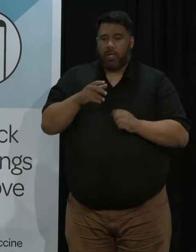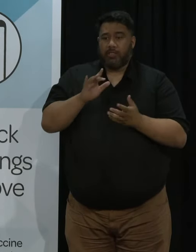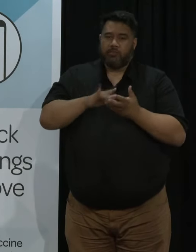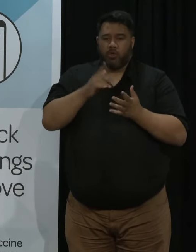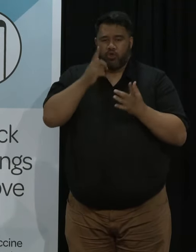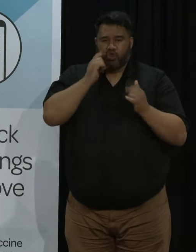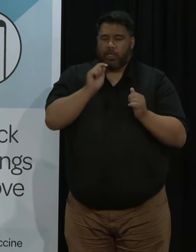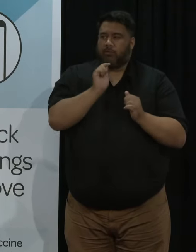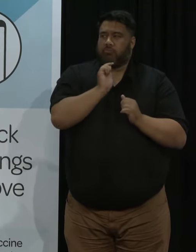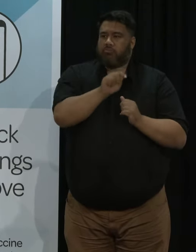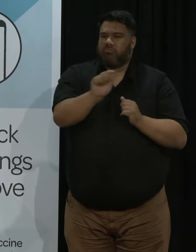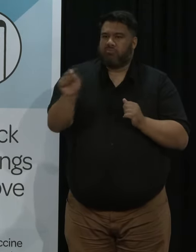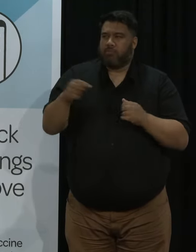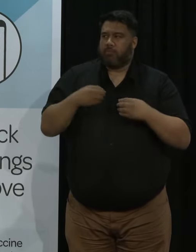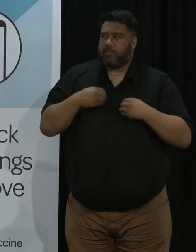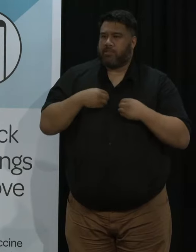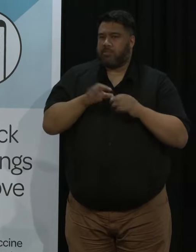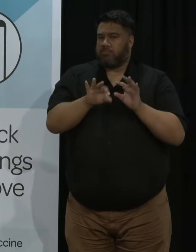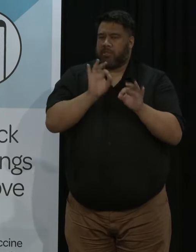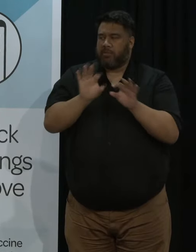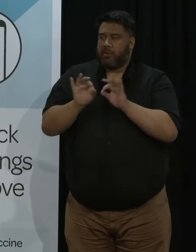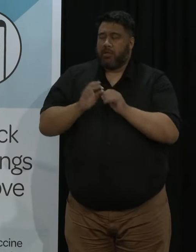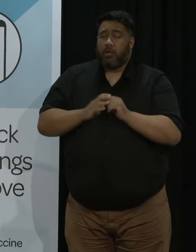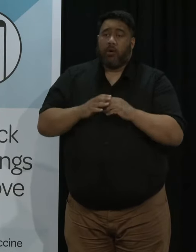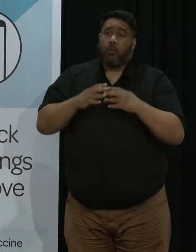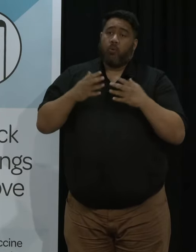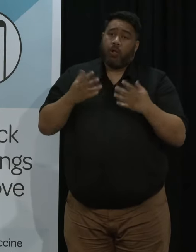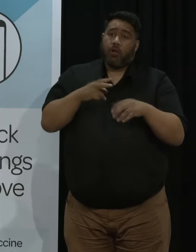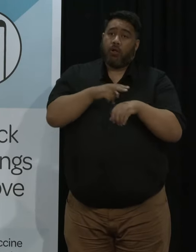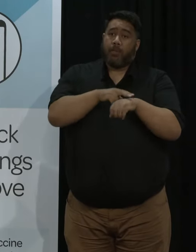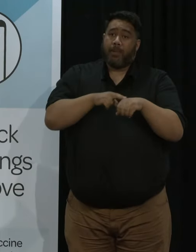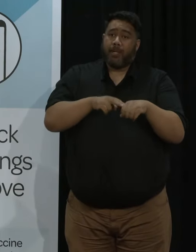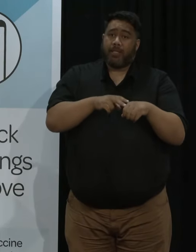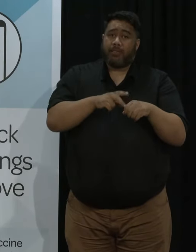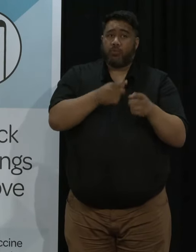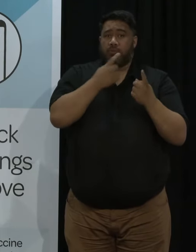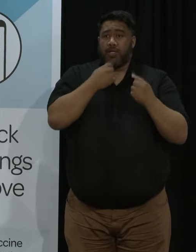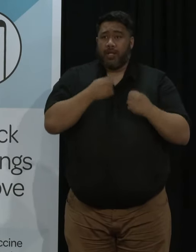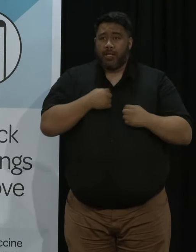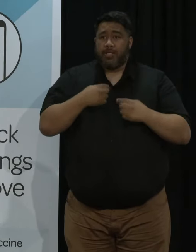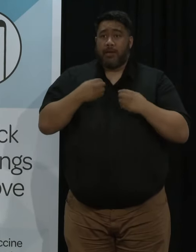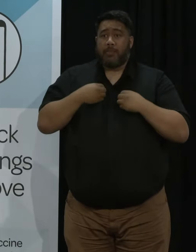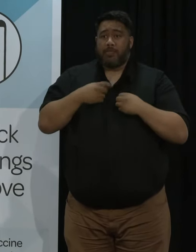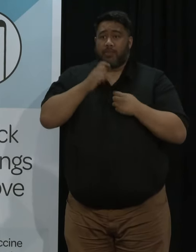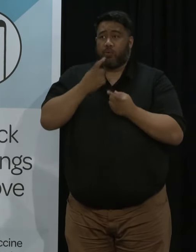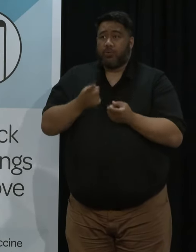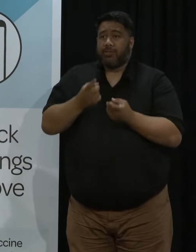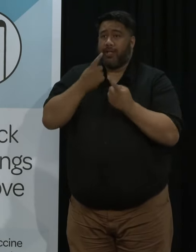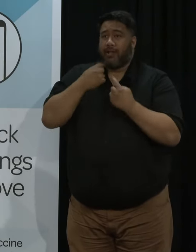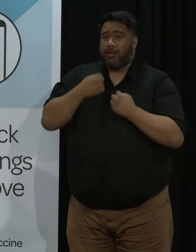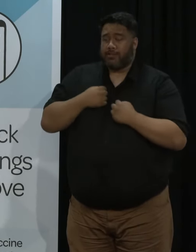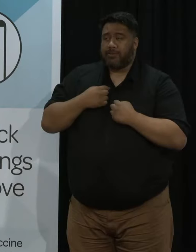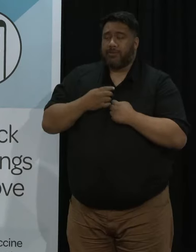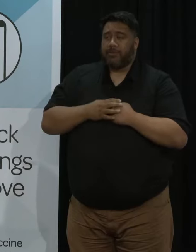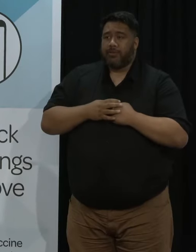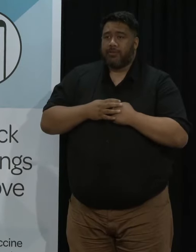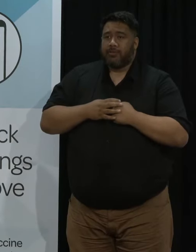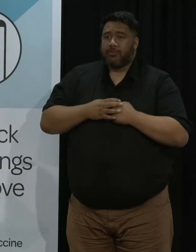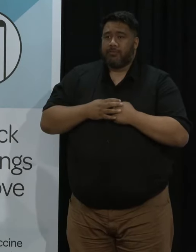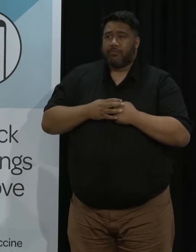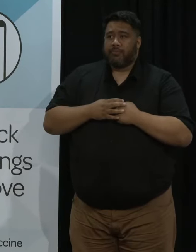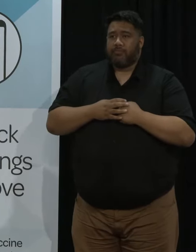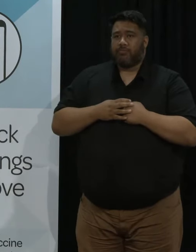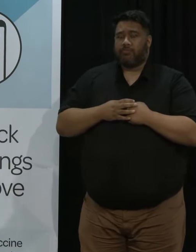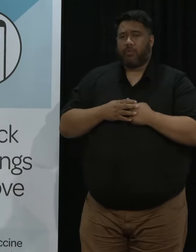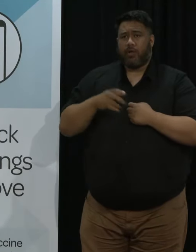reports that we've seen through the police from the reports we've seen from those businesses operating I don't believe it's fair to say that this is a